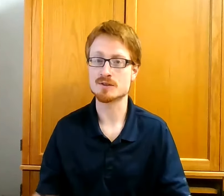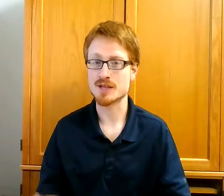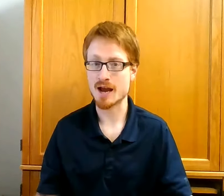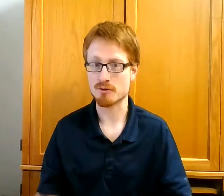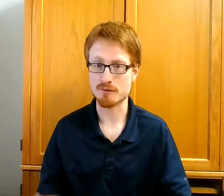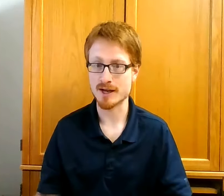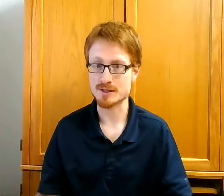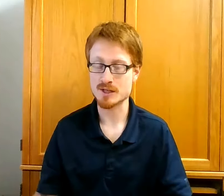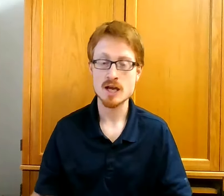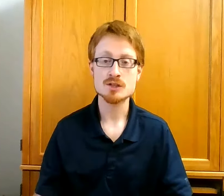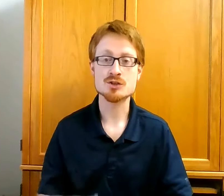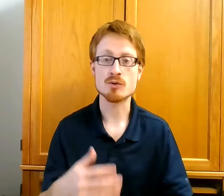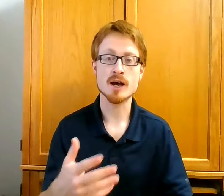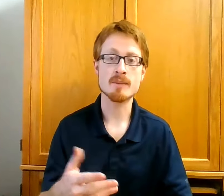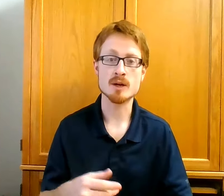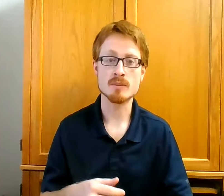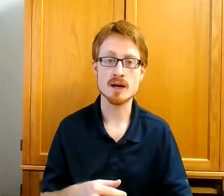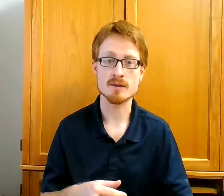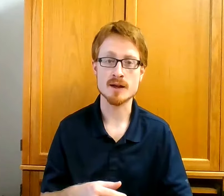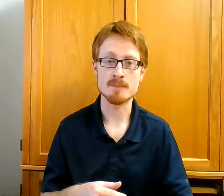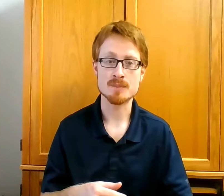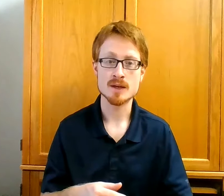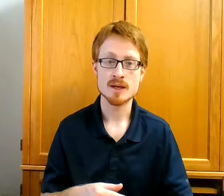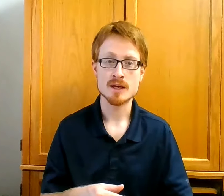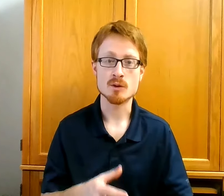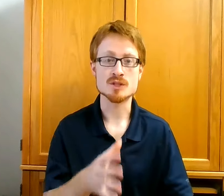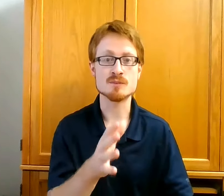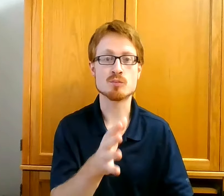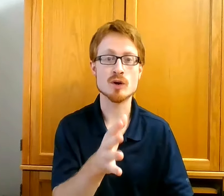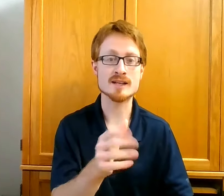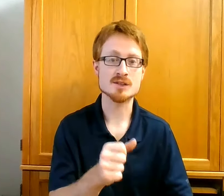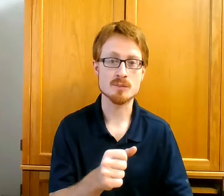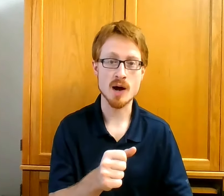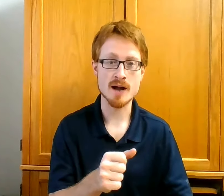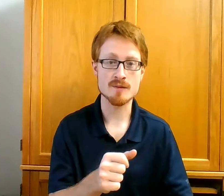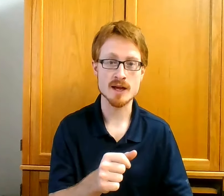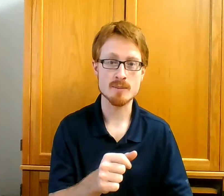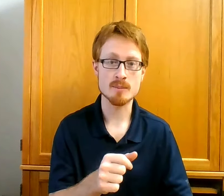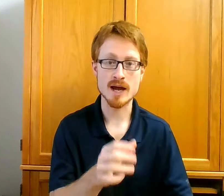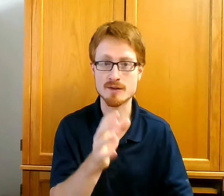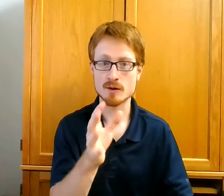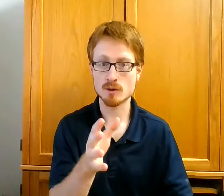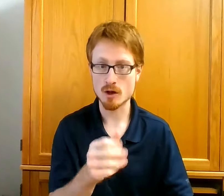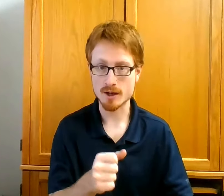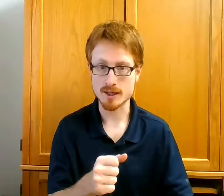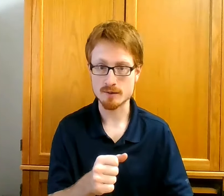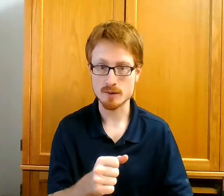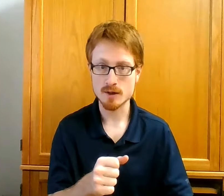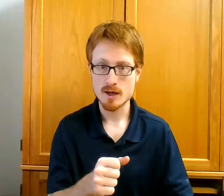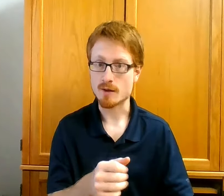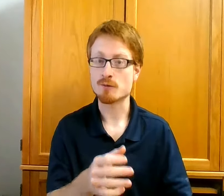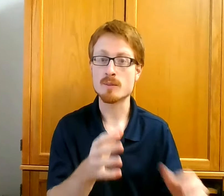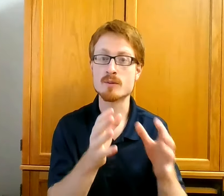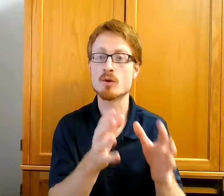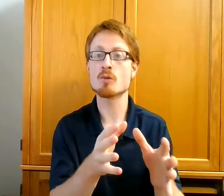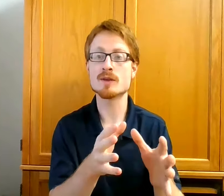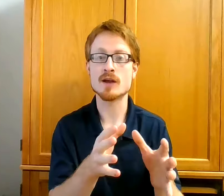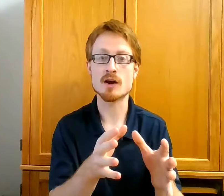-sacrifice so common among them. It was impressed upon them by their lawgiver that from the moment they are